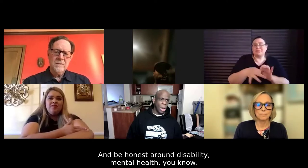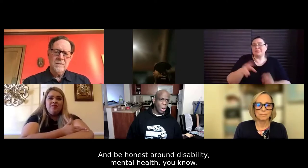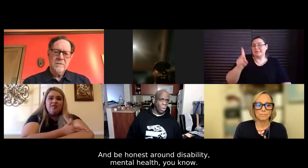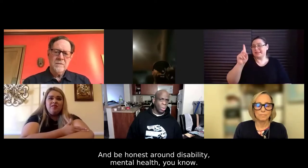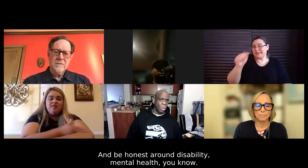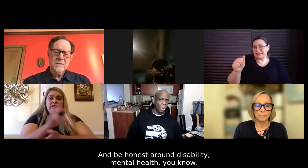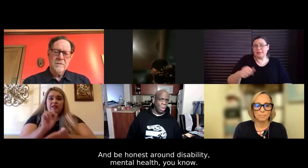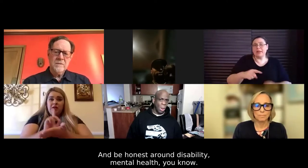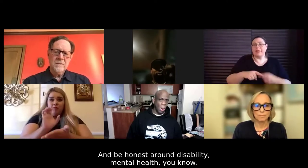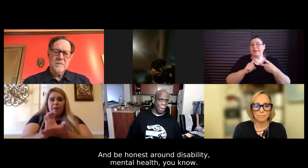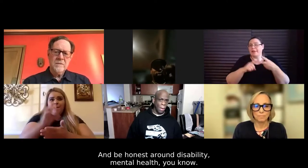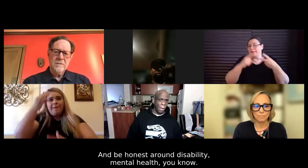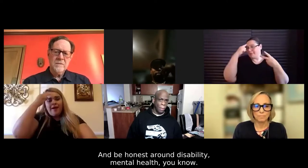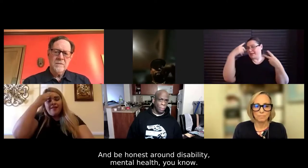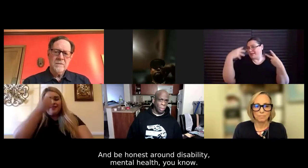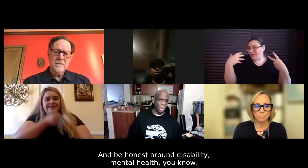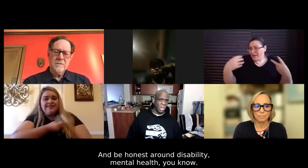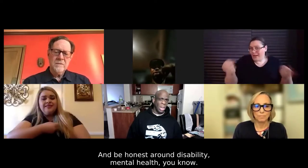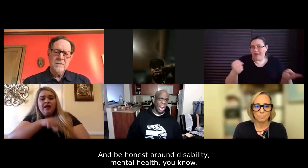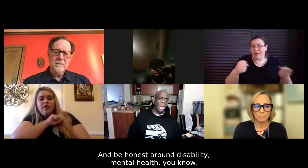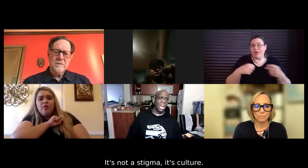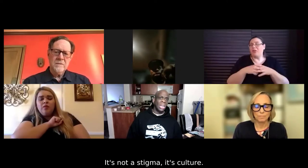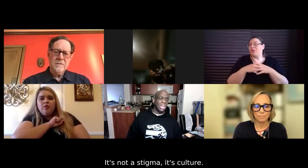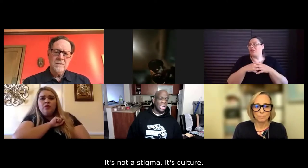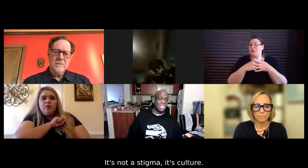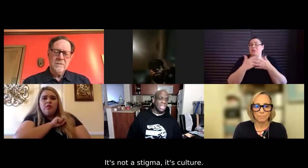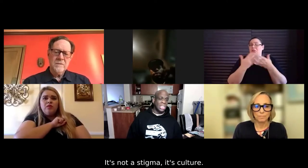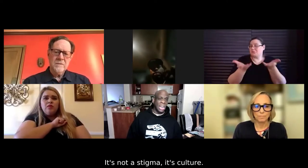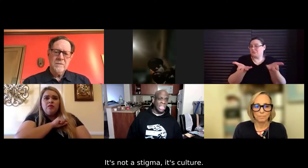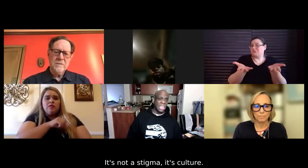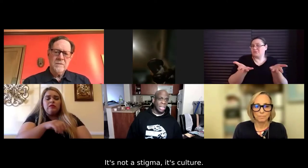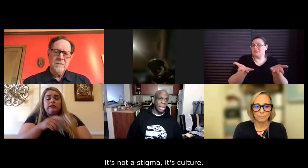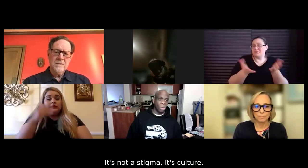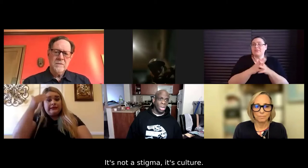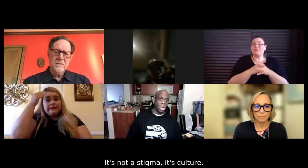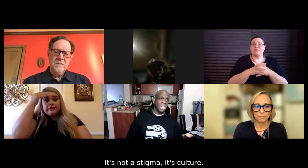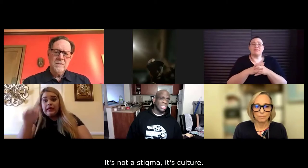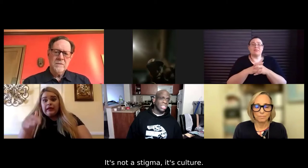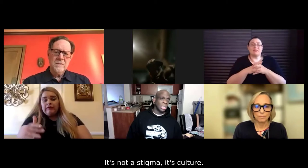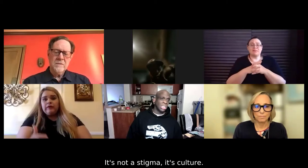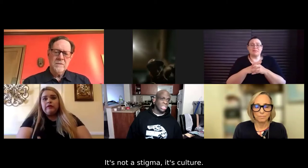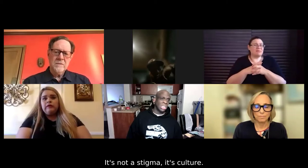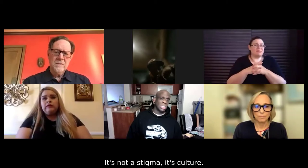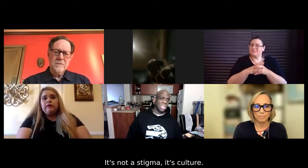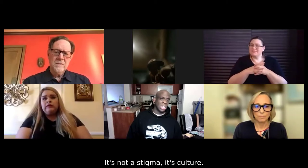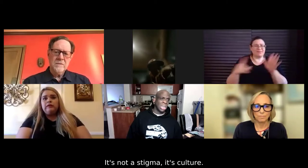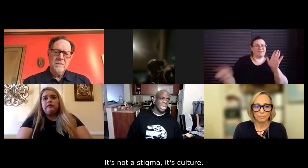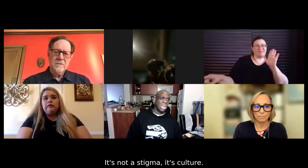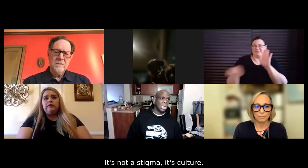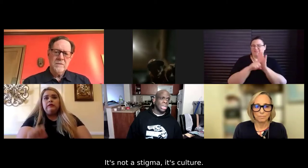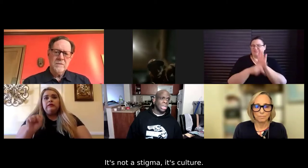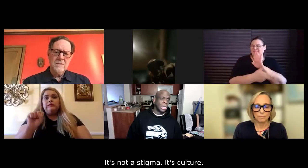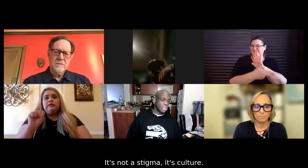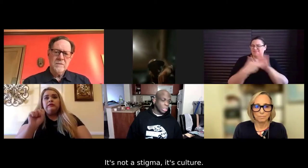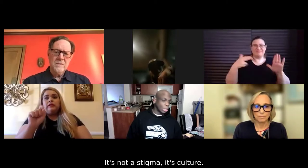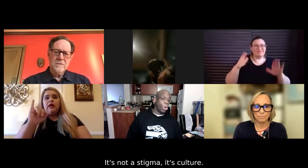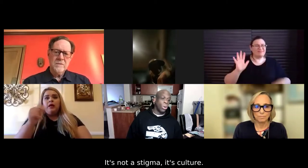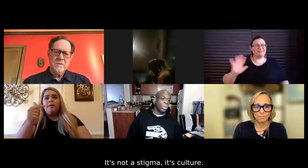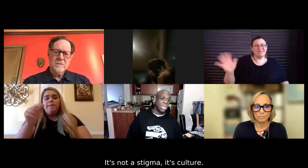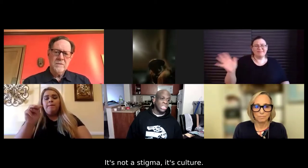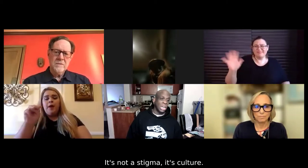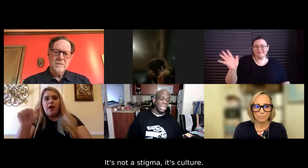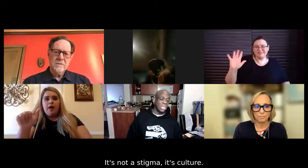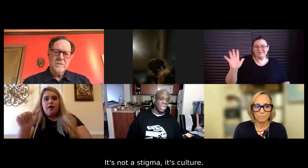mental health, you know. And yeah, it's not a stigma. It's, it's, it's a